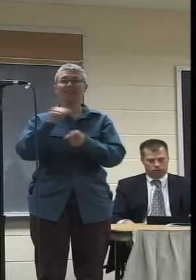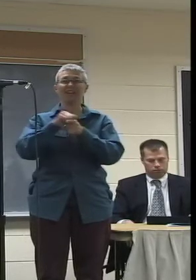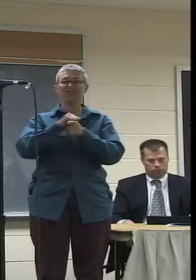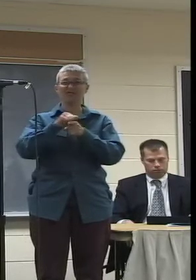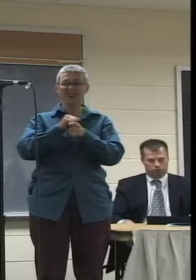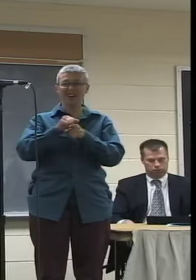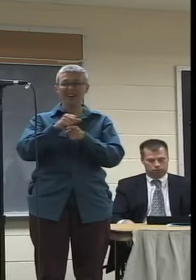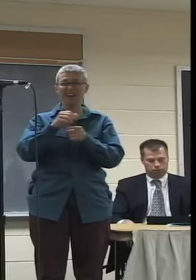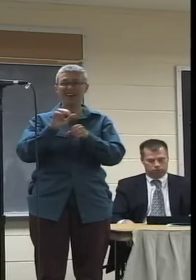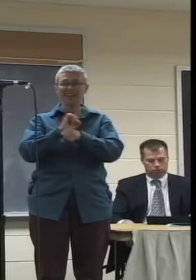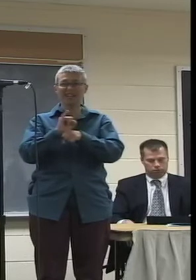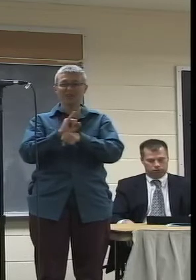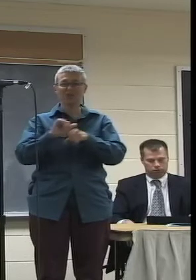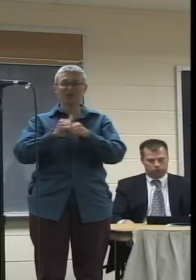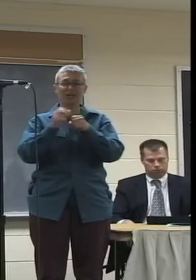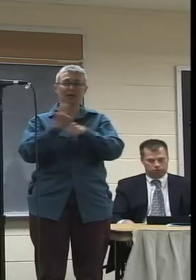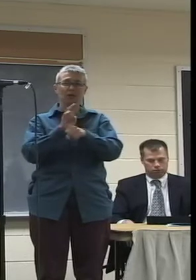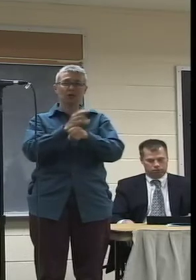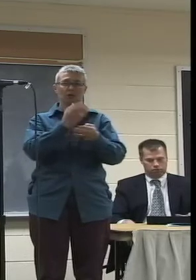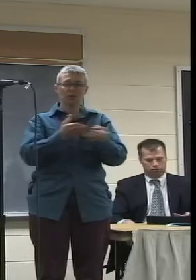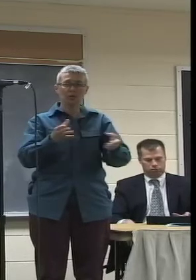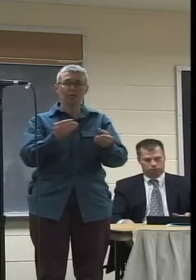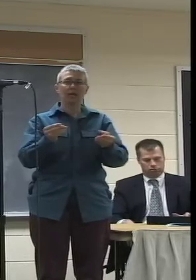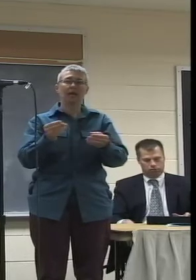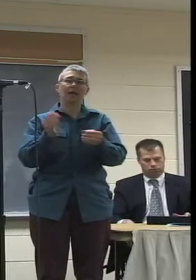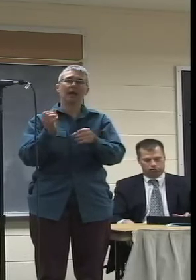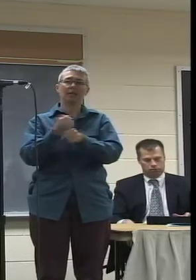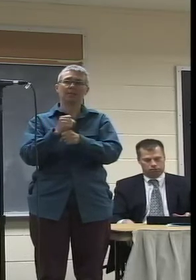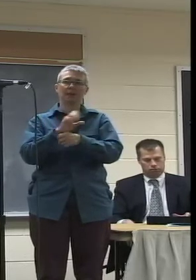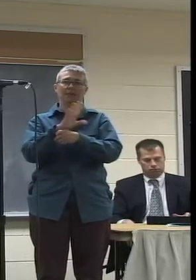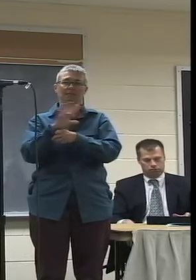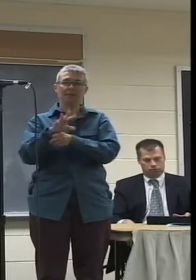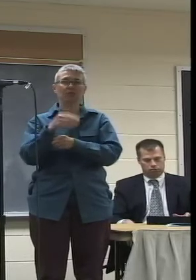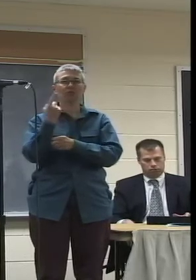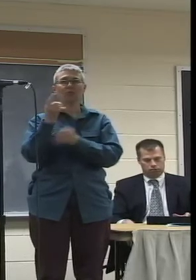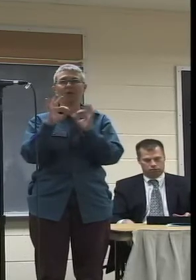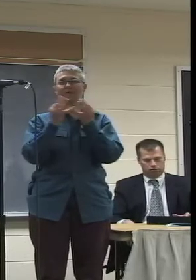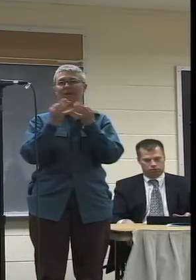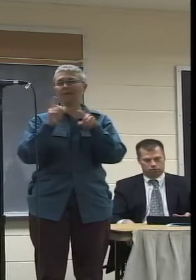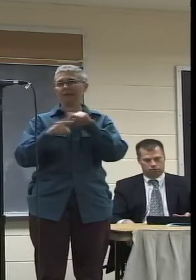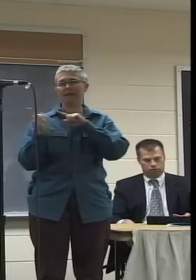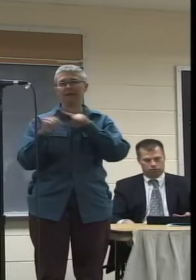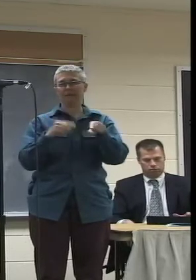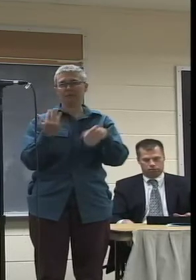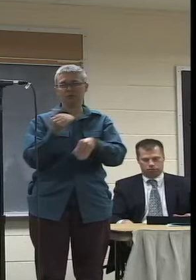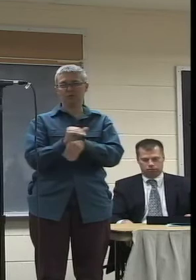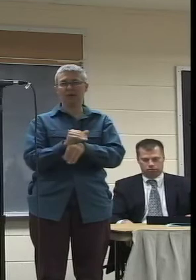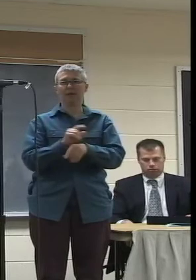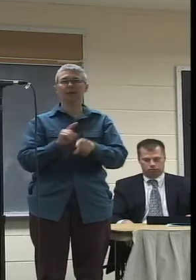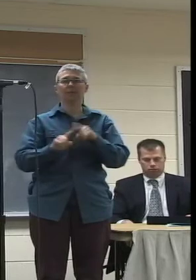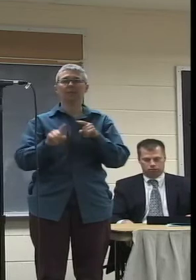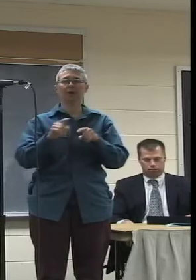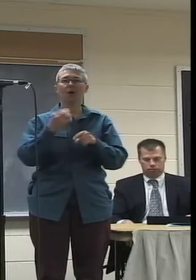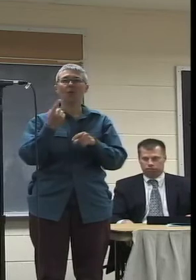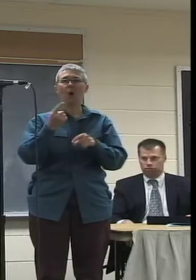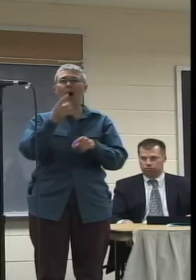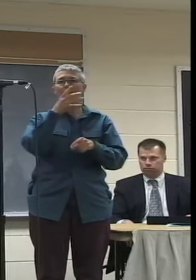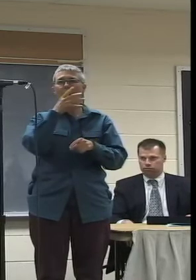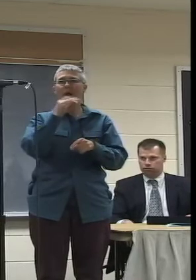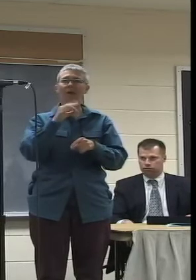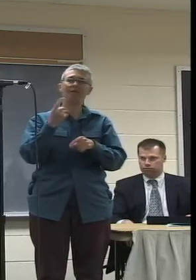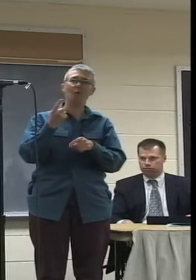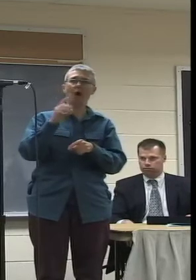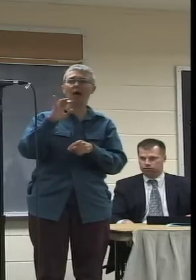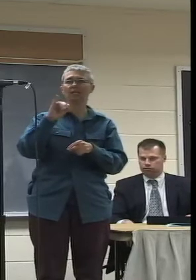equipment and make videos. There's one family that couldn't make it tonight, and the mother of one of the Jakes said